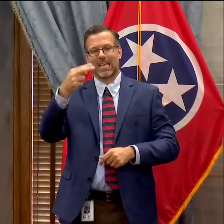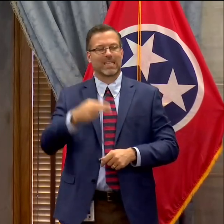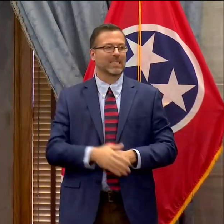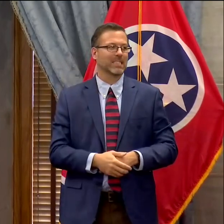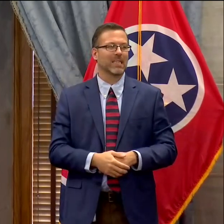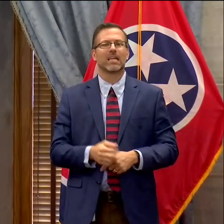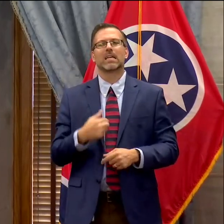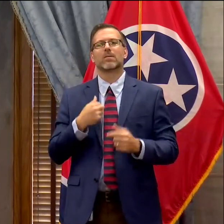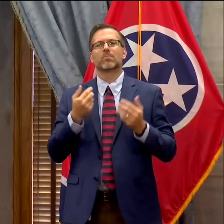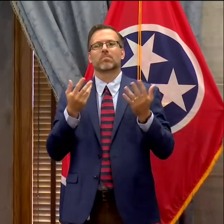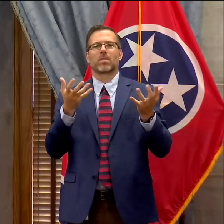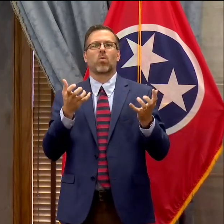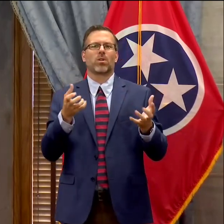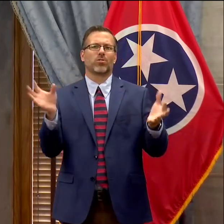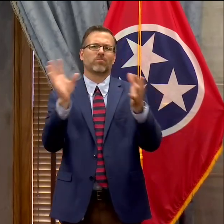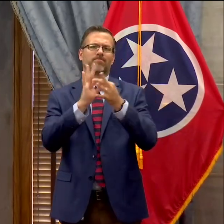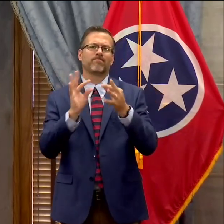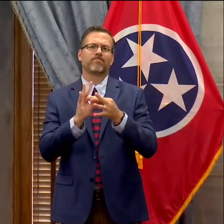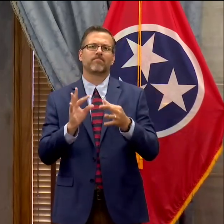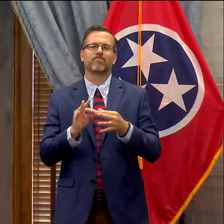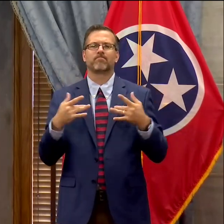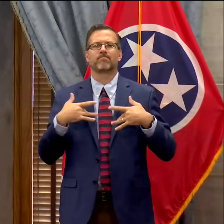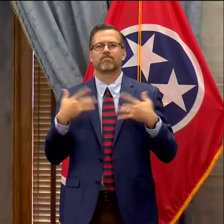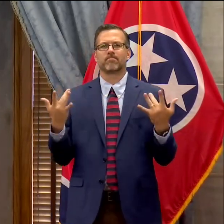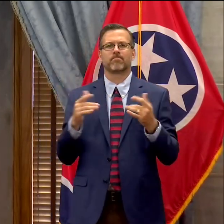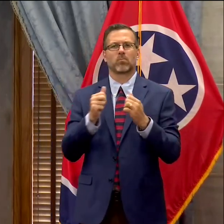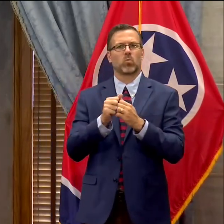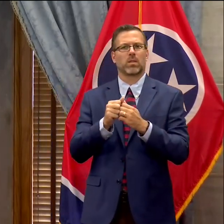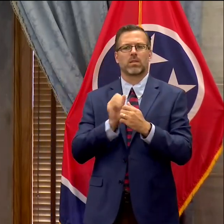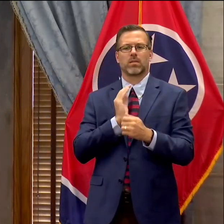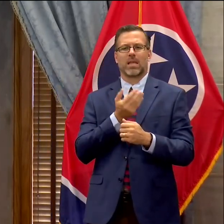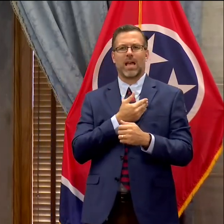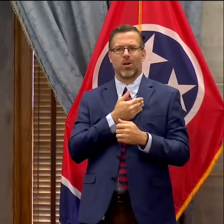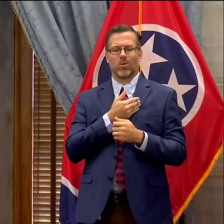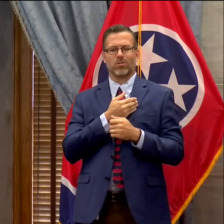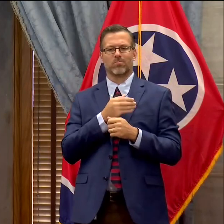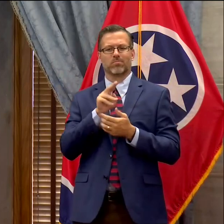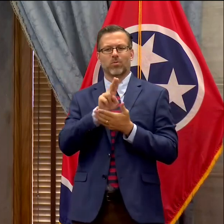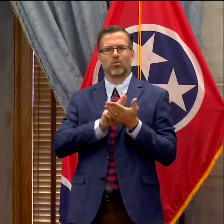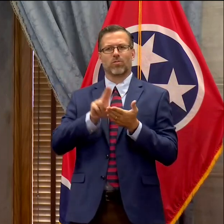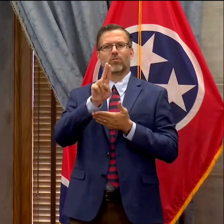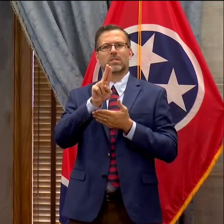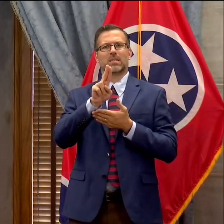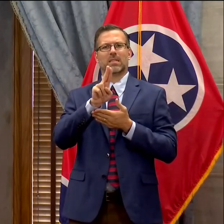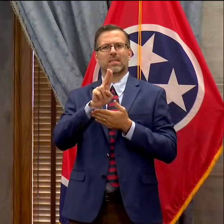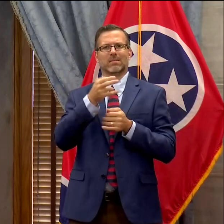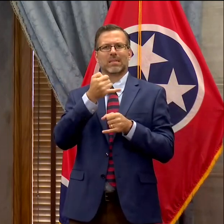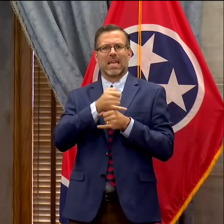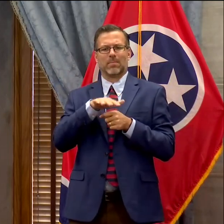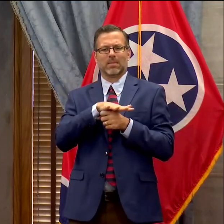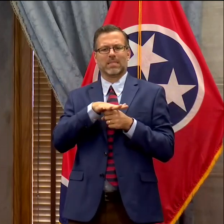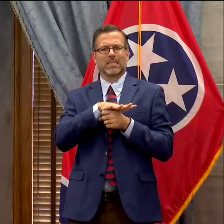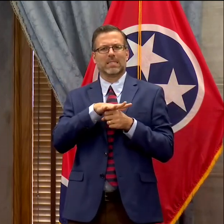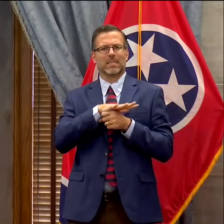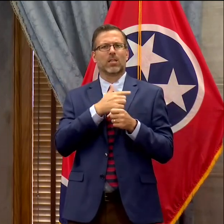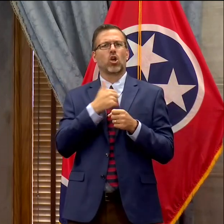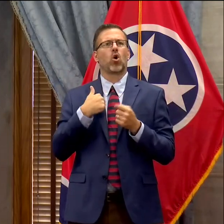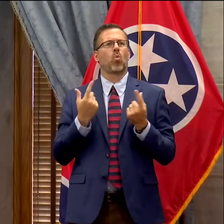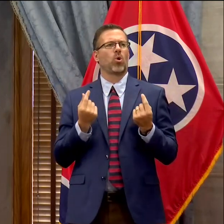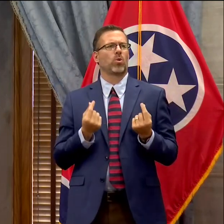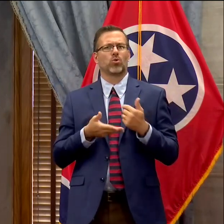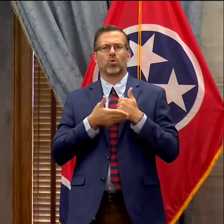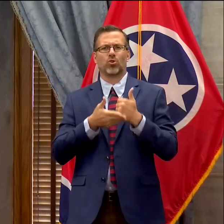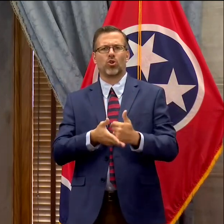perspective on the impact to campuses and actions taken to respond to the COVID-19 pandemic. Although my